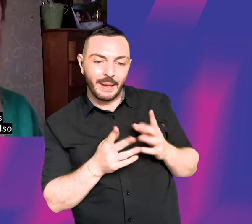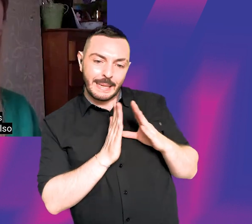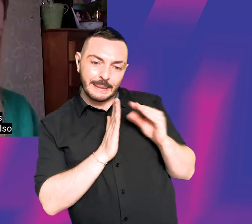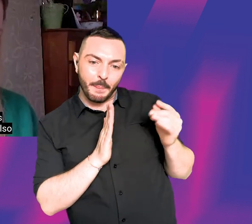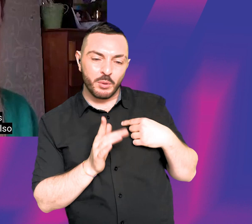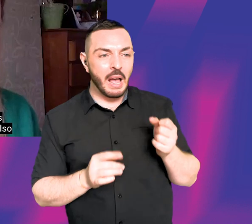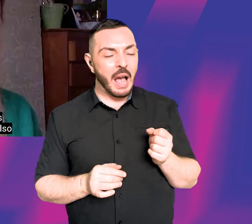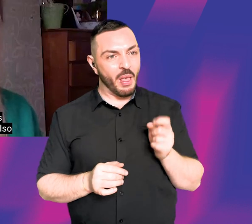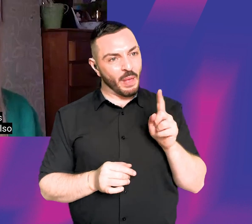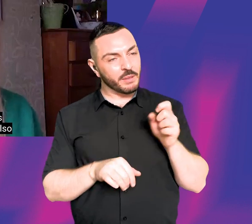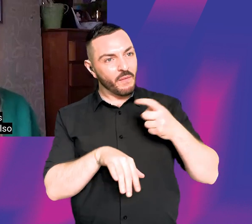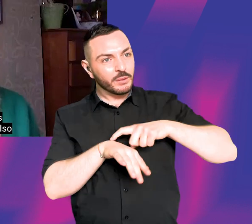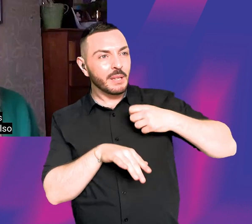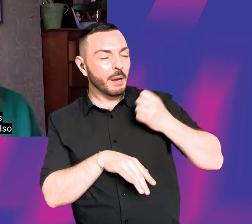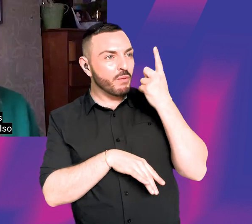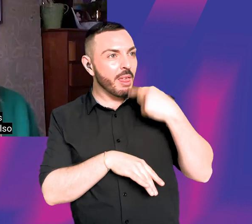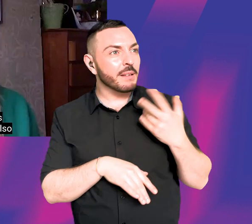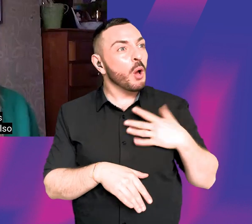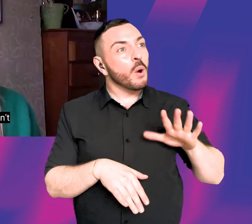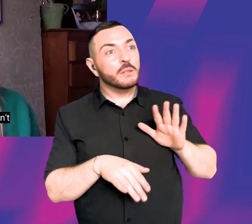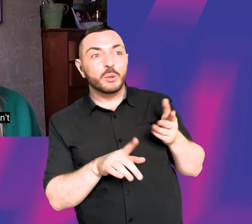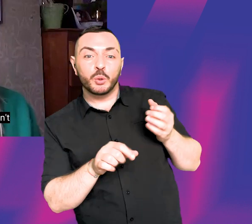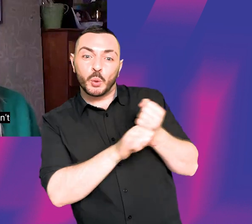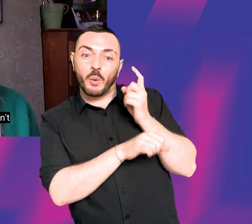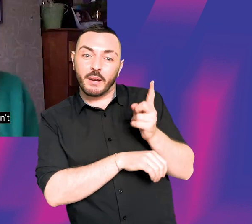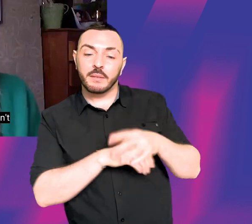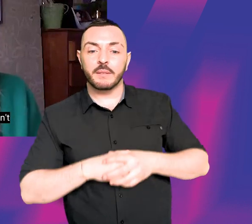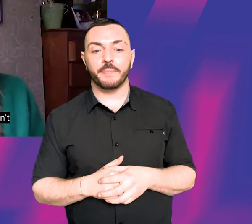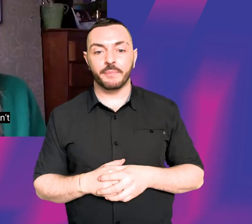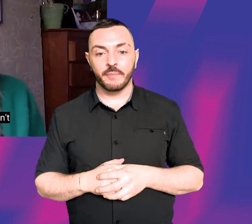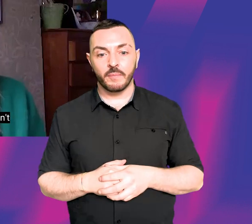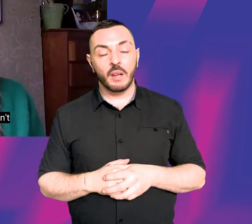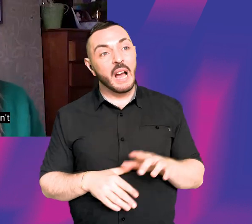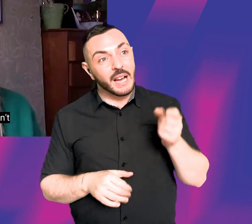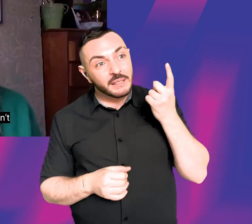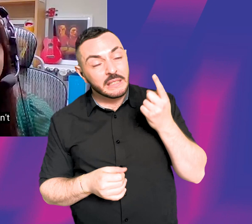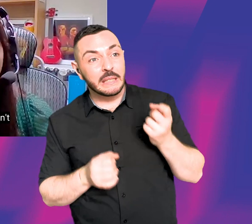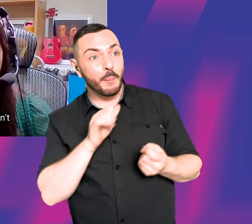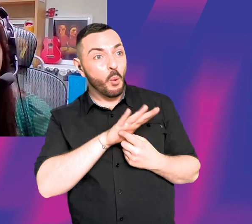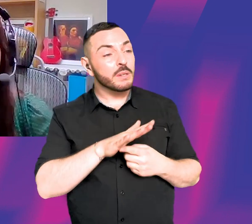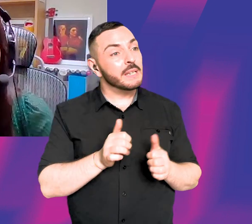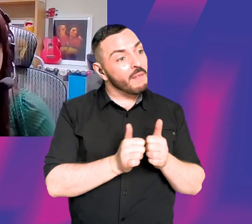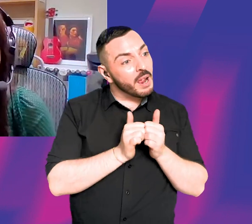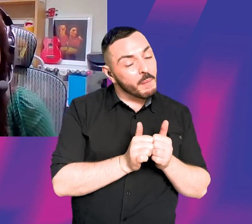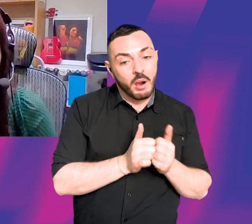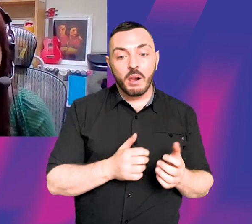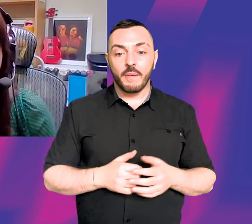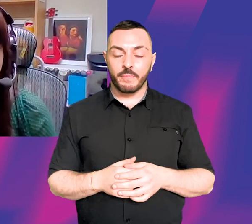examples like that. But I think that was the first time that I really realized that it was something that I did want to do, and also something that was important and valuable. And